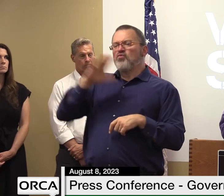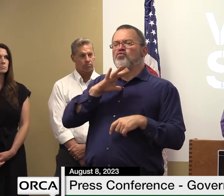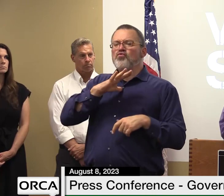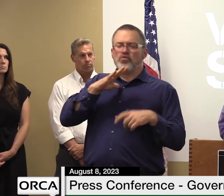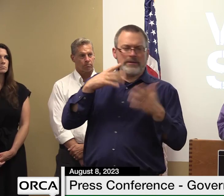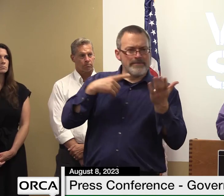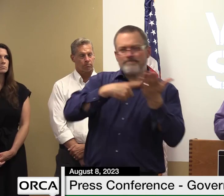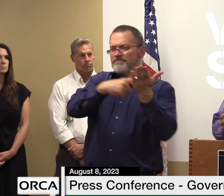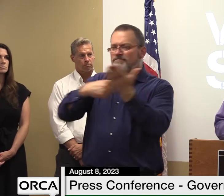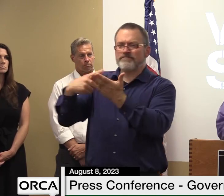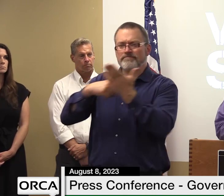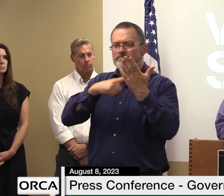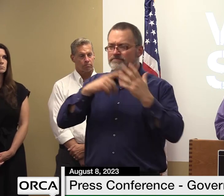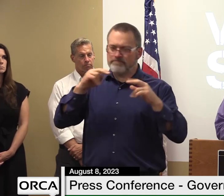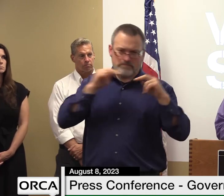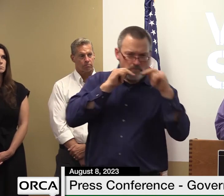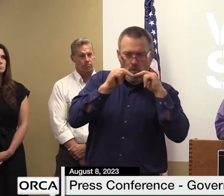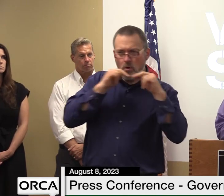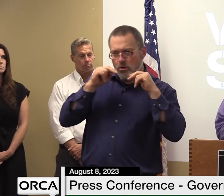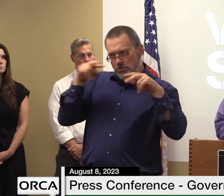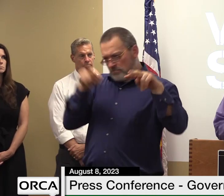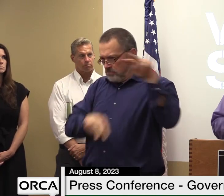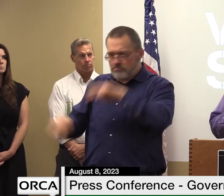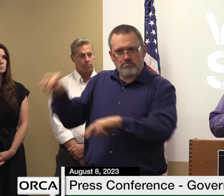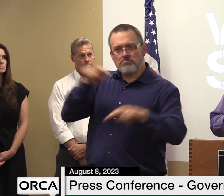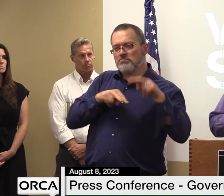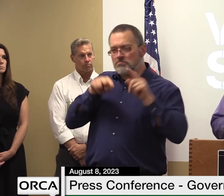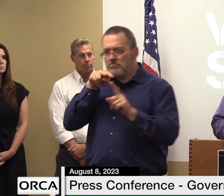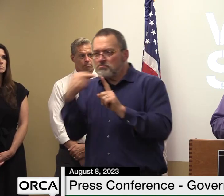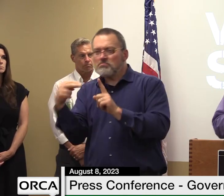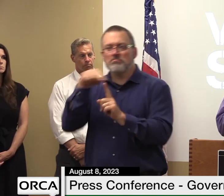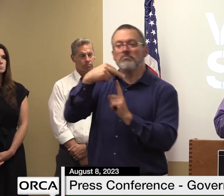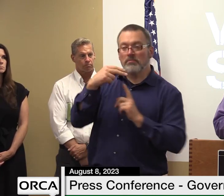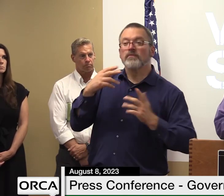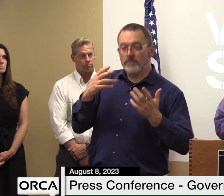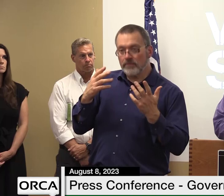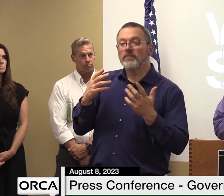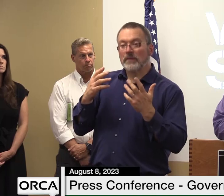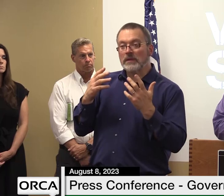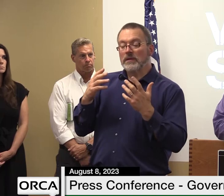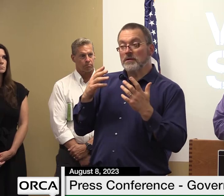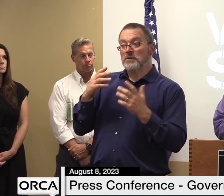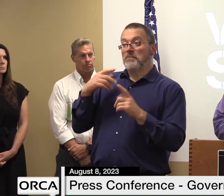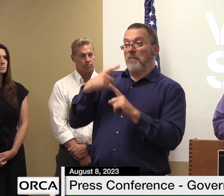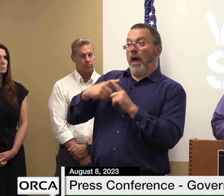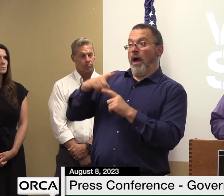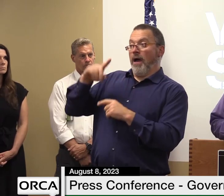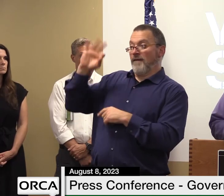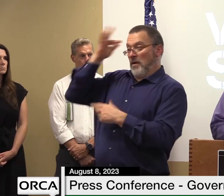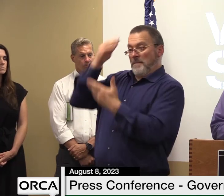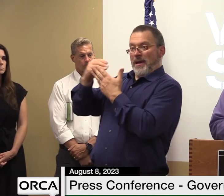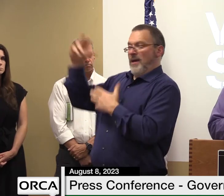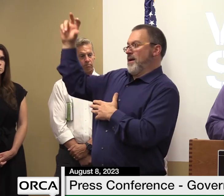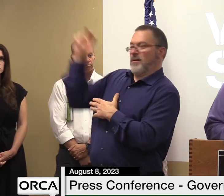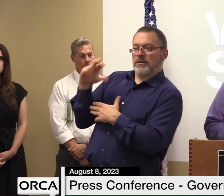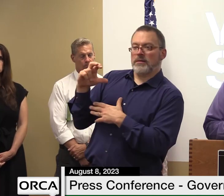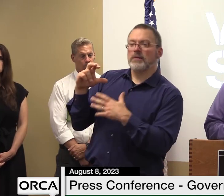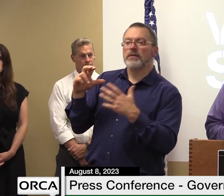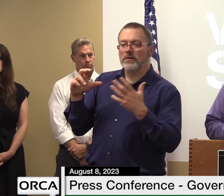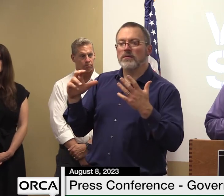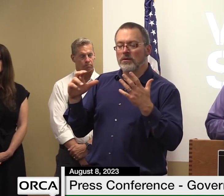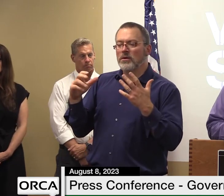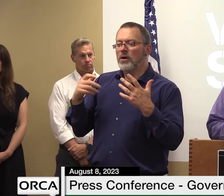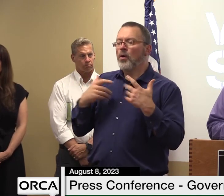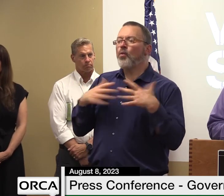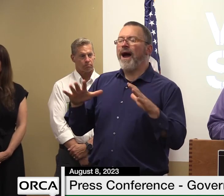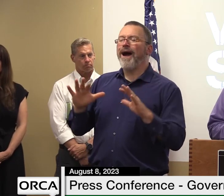of arpa investment that's gotten some national praise actually so we don't want to just do a sharp left turn on that right we want to see how consistent we